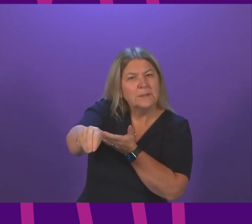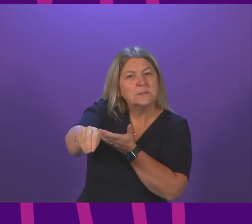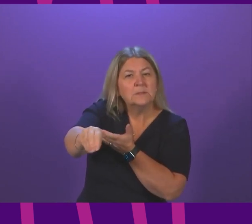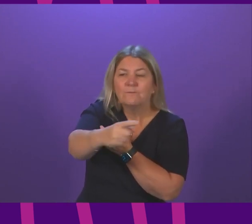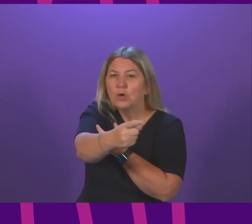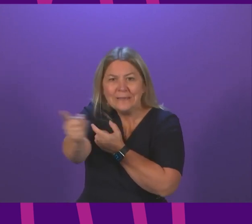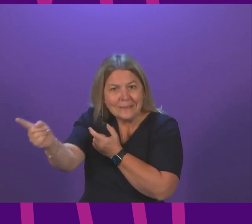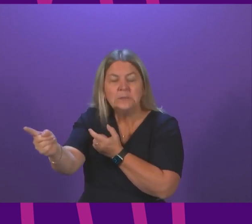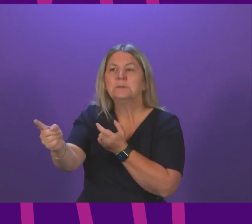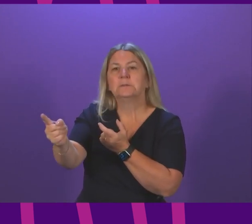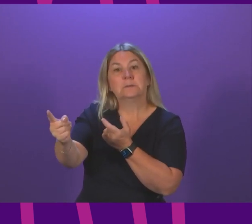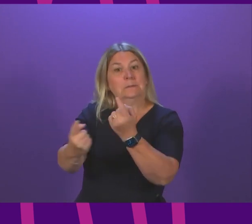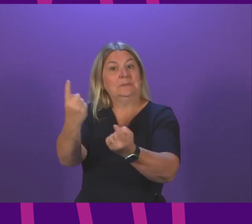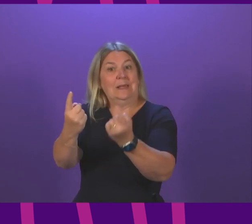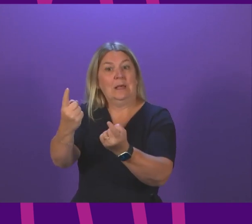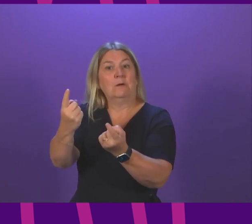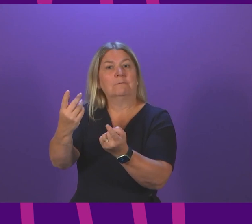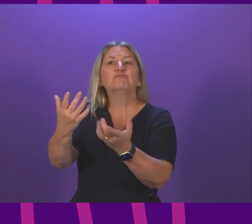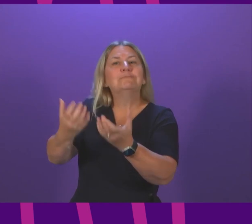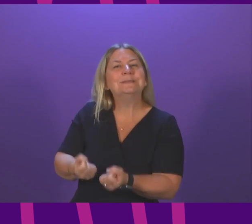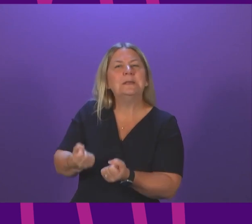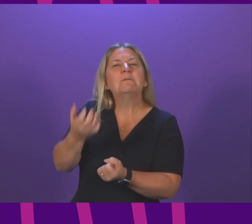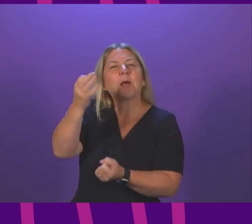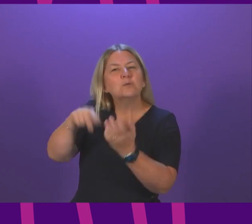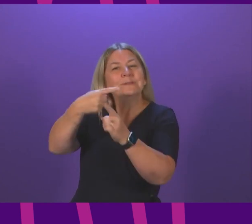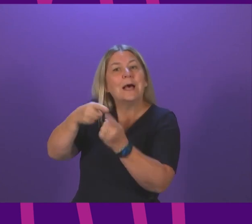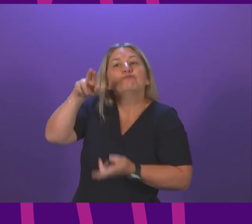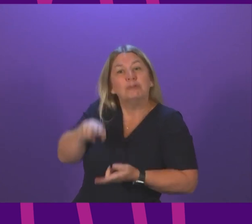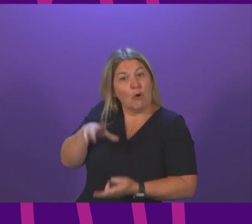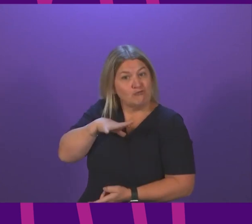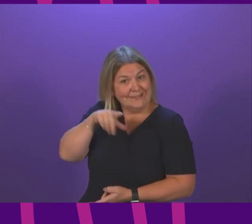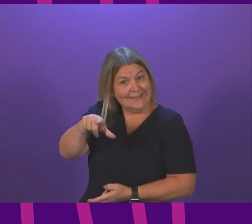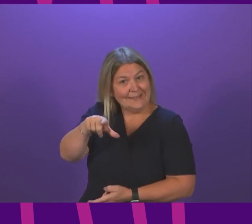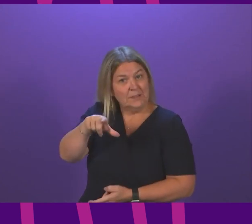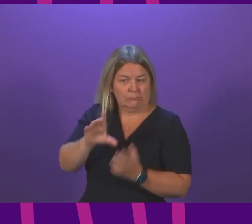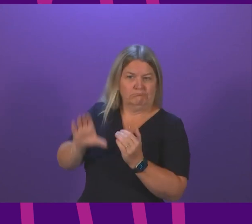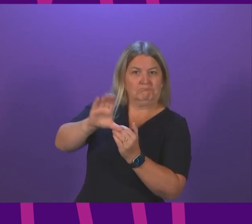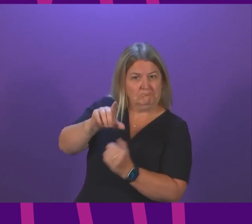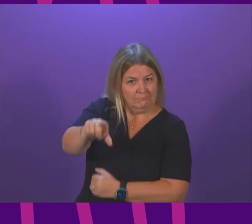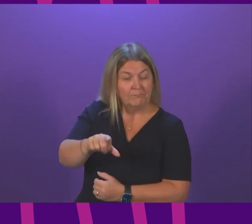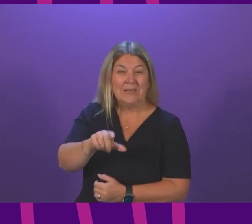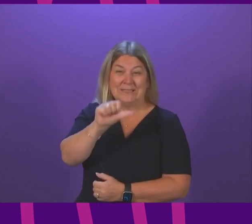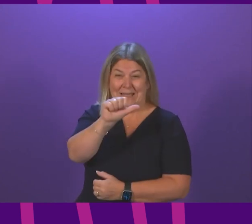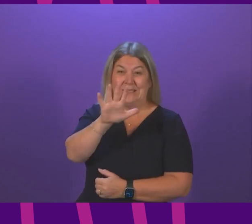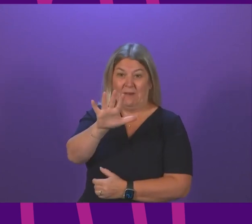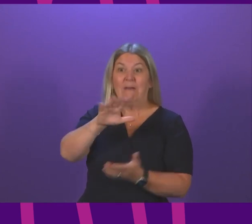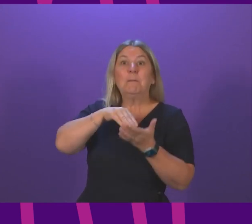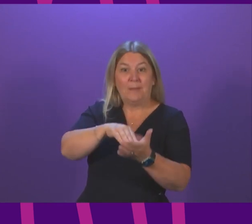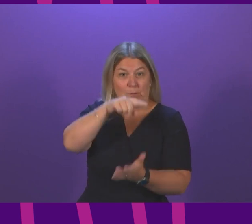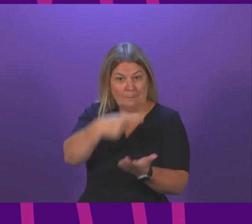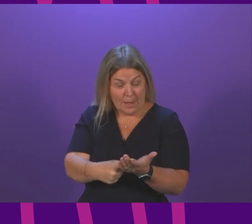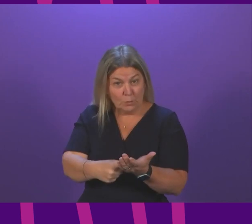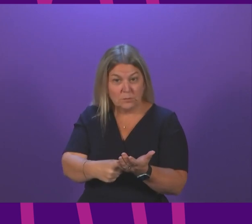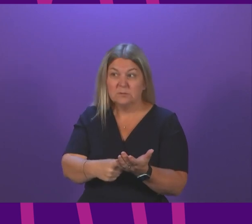household to receive council tax reduction. That's an investment of up to £65 million that will benefit over 500